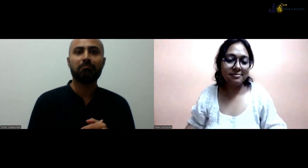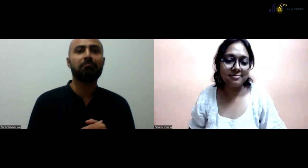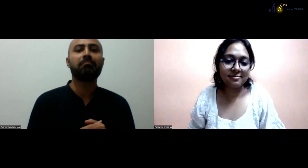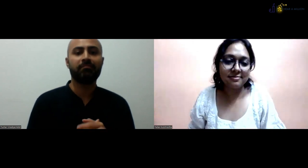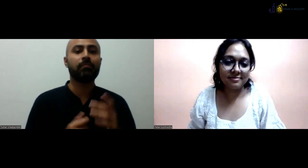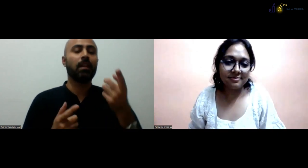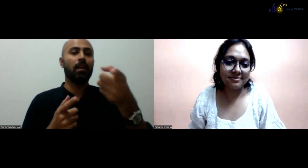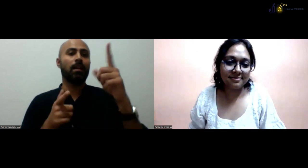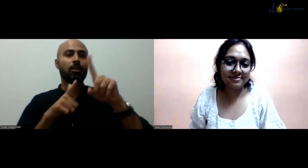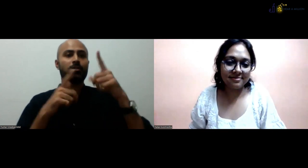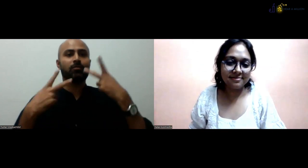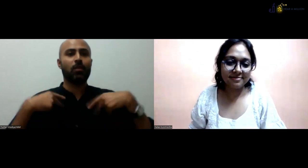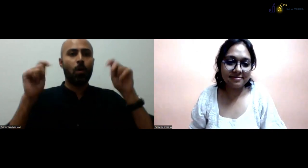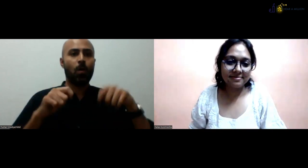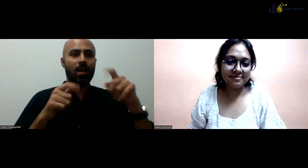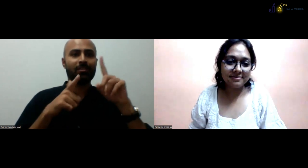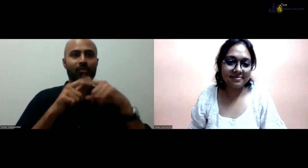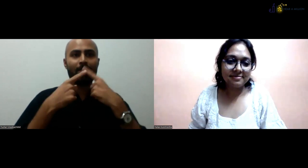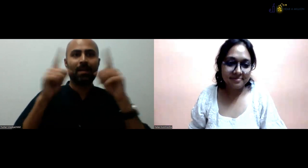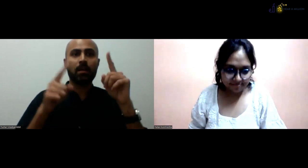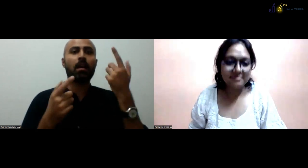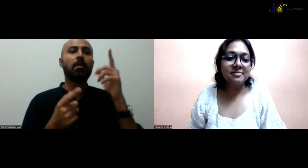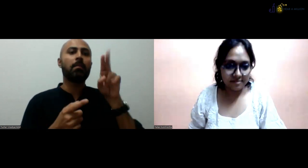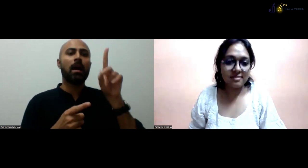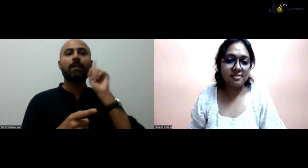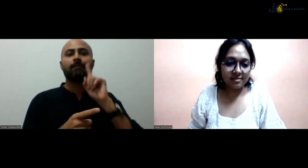language as a subject, you can only imagine how many teachers would be required.